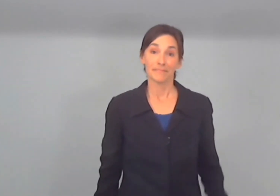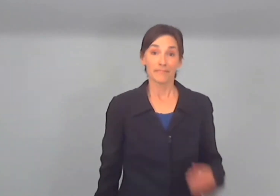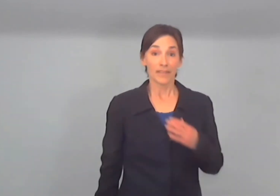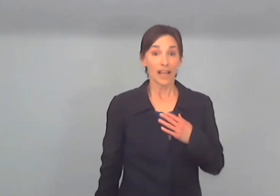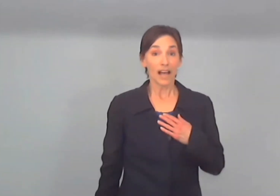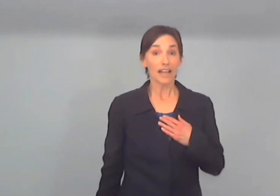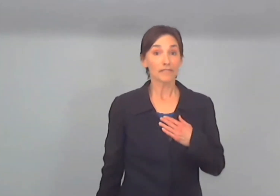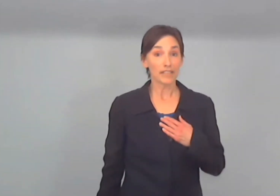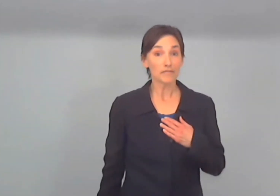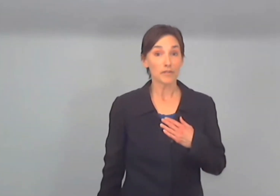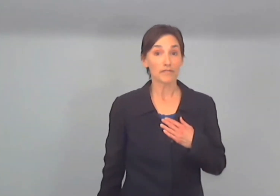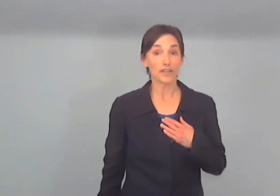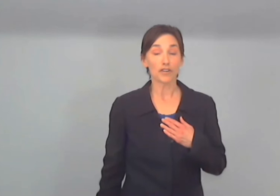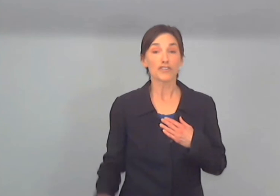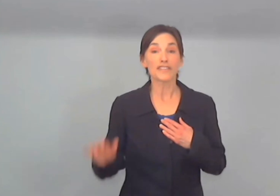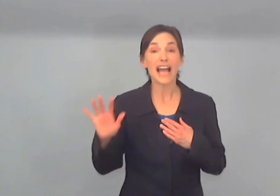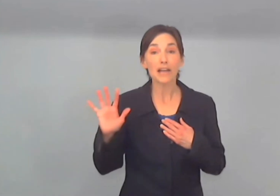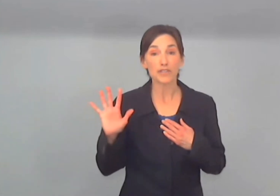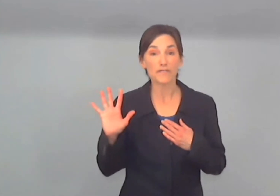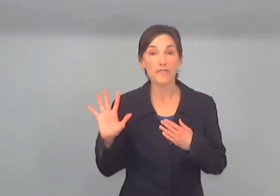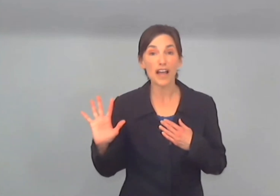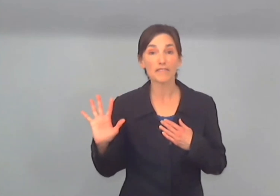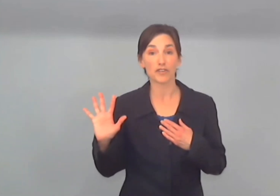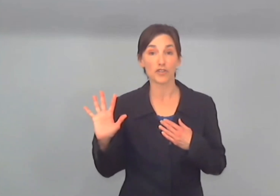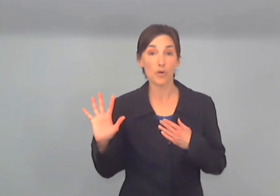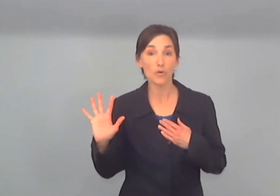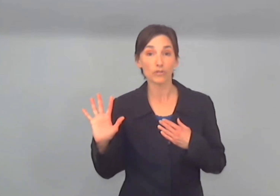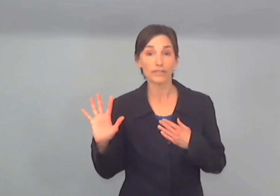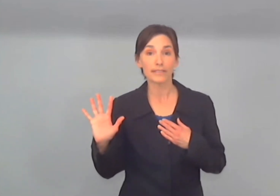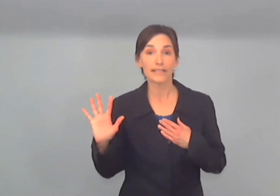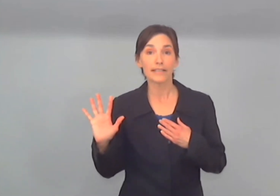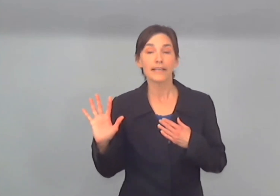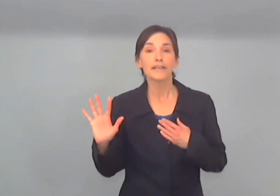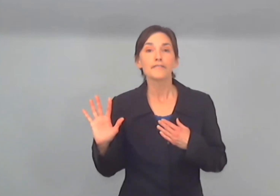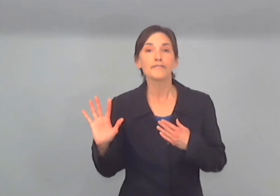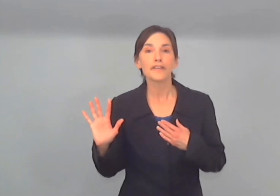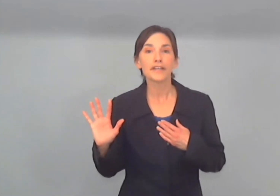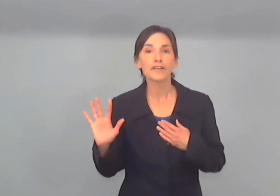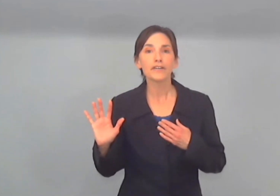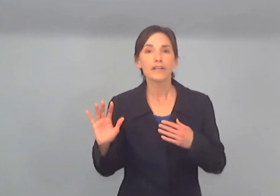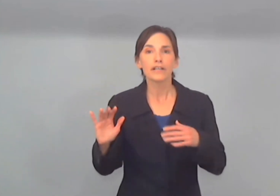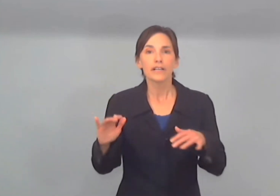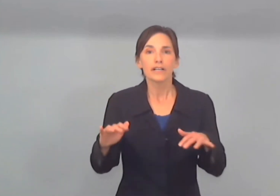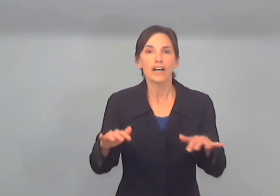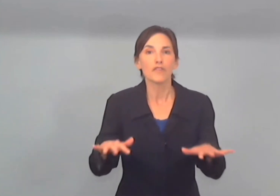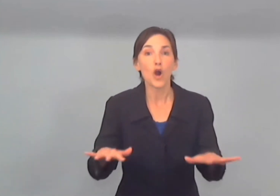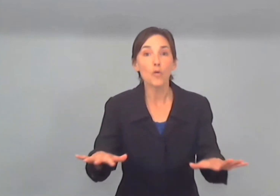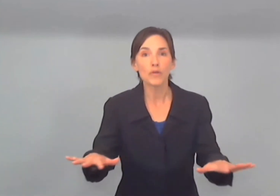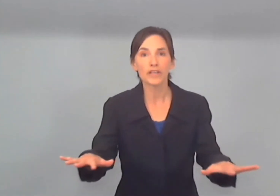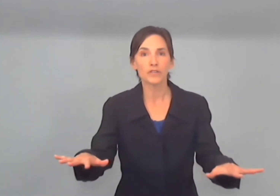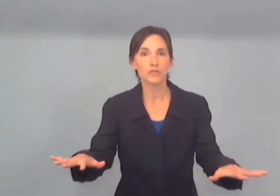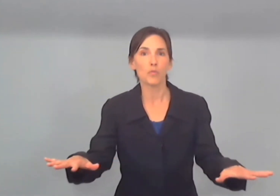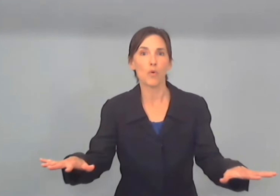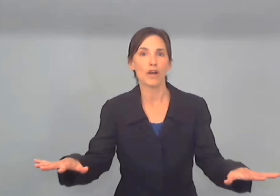I've lived with fear since I was five years old fear of open water